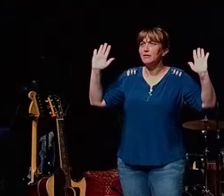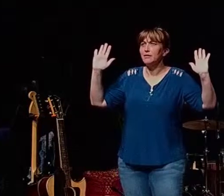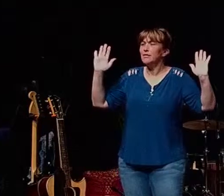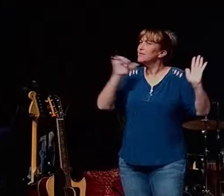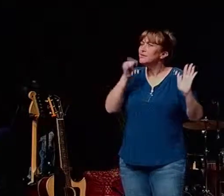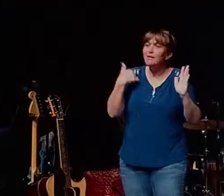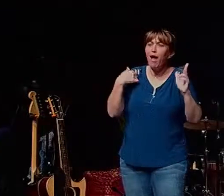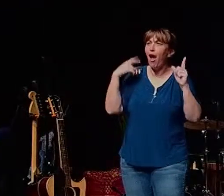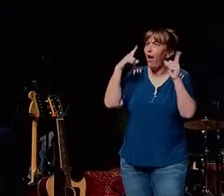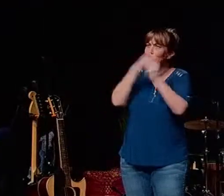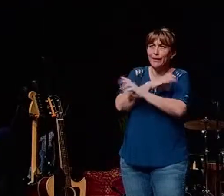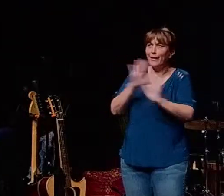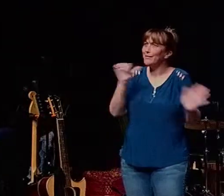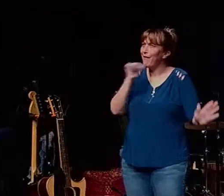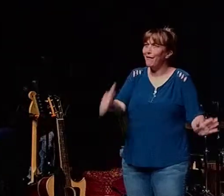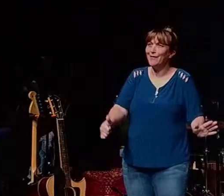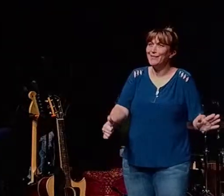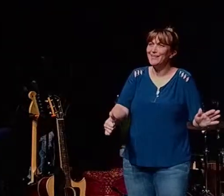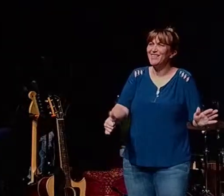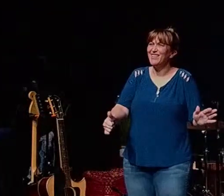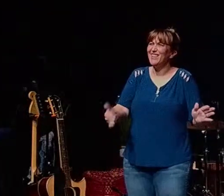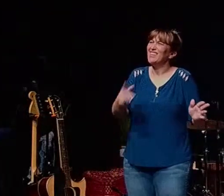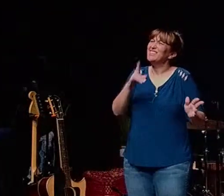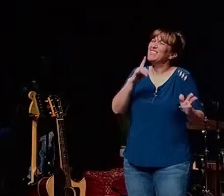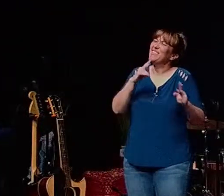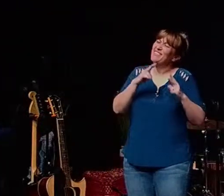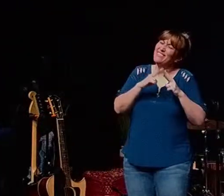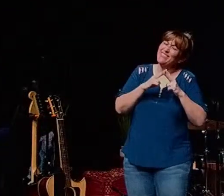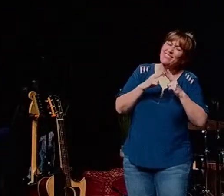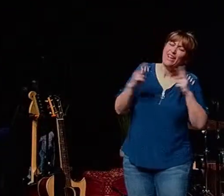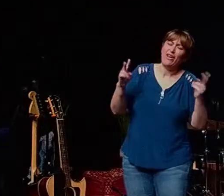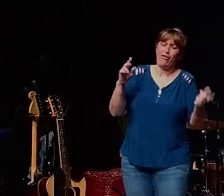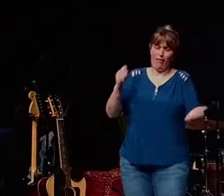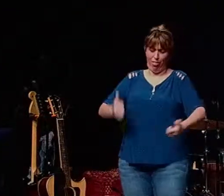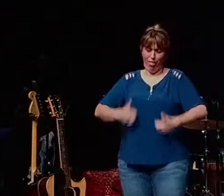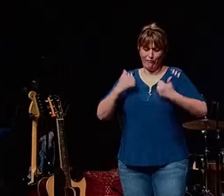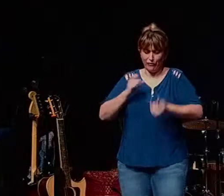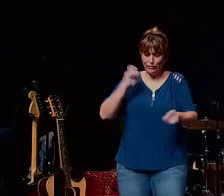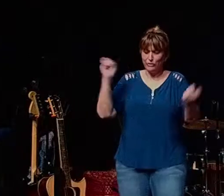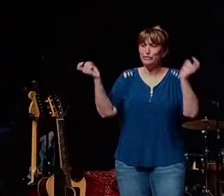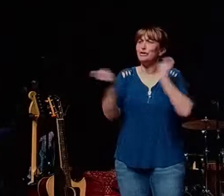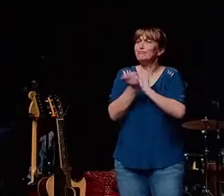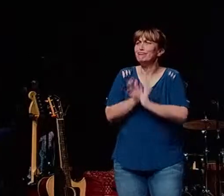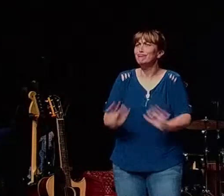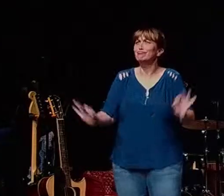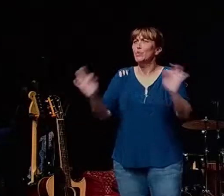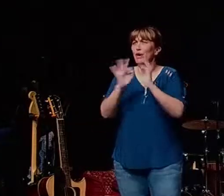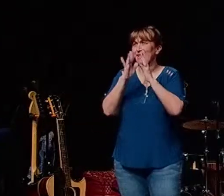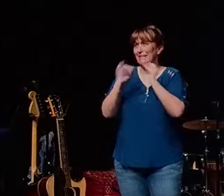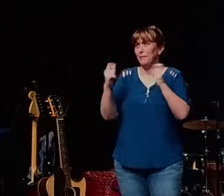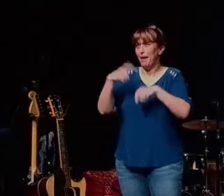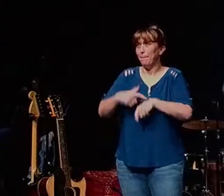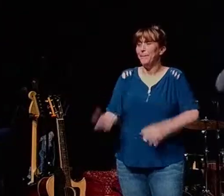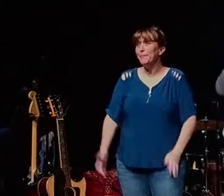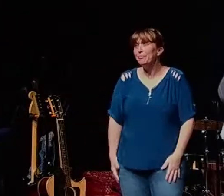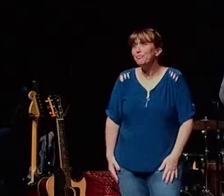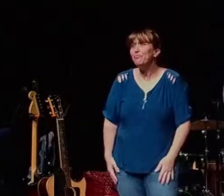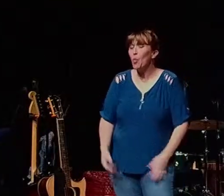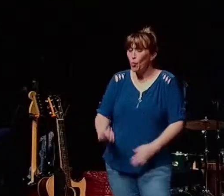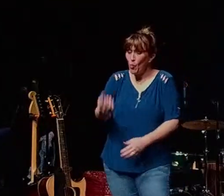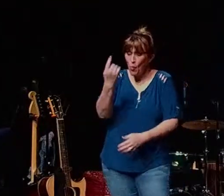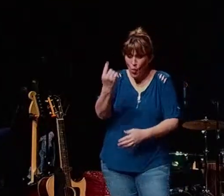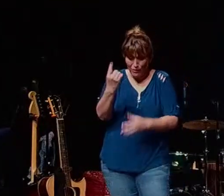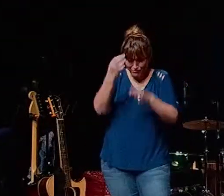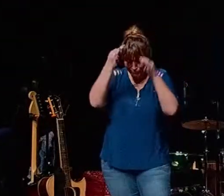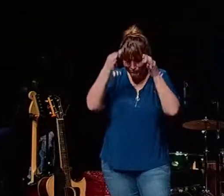uncomplicated and it's absolutely significant and life-changing at the same time and that one thing when that